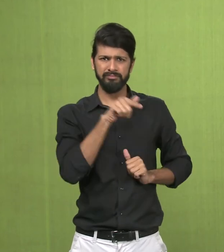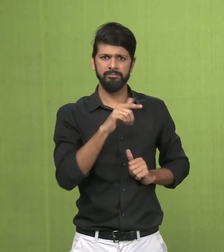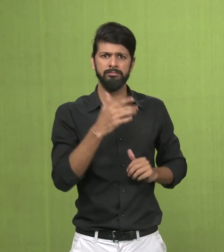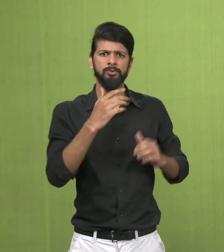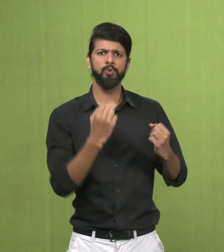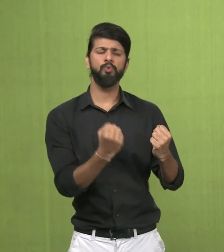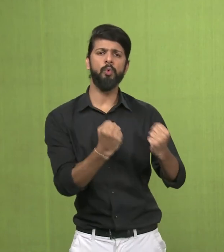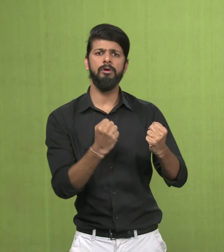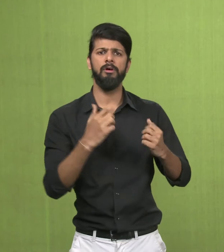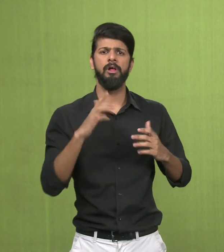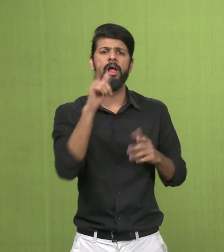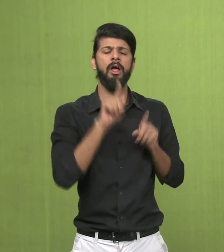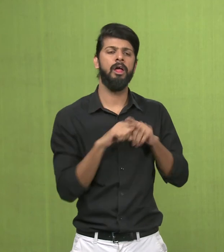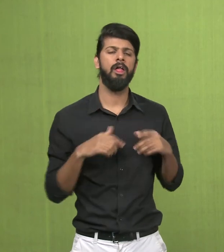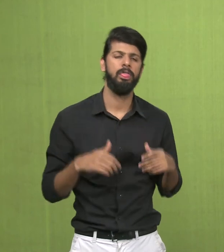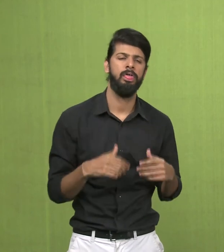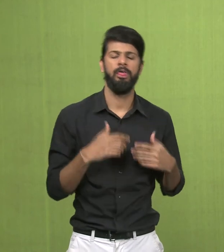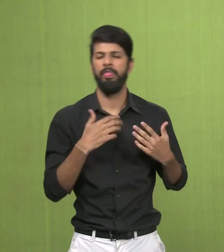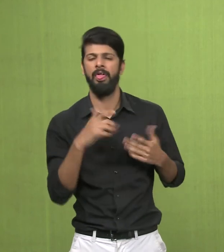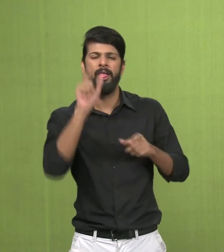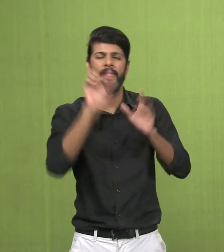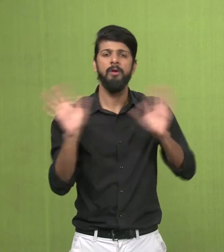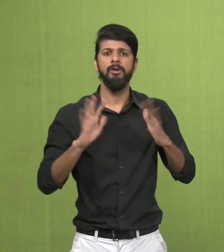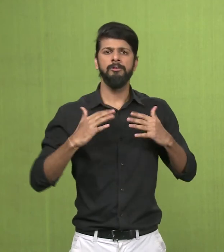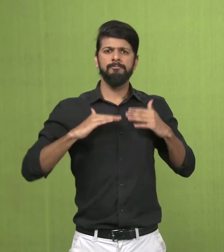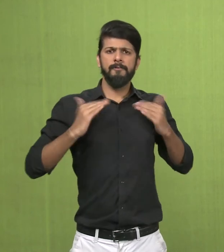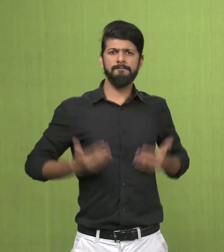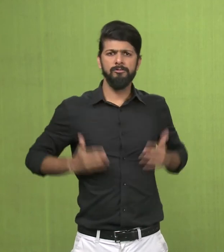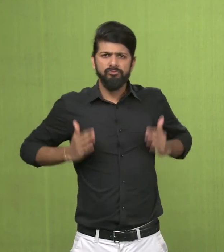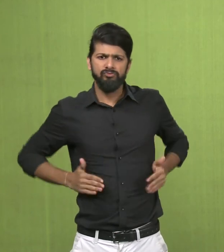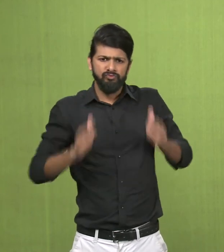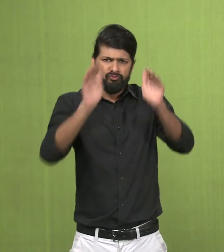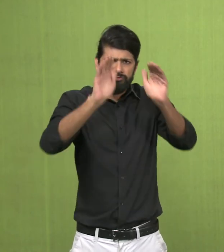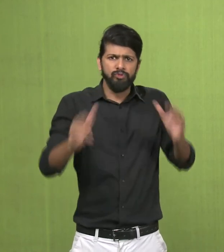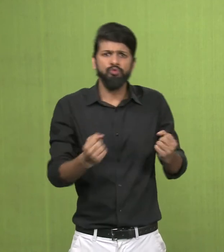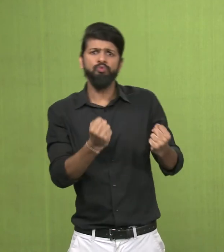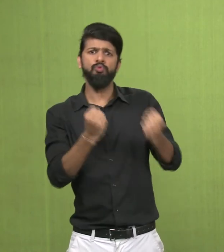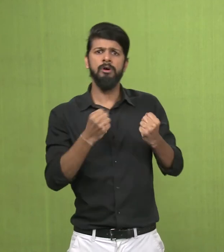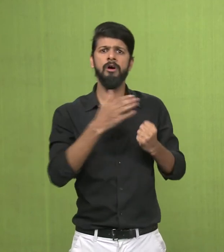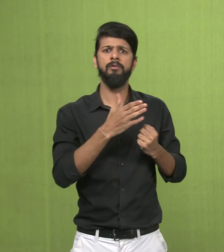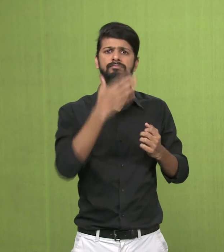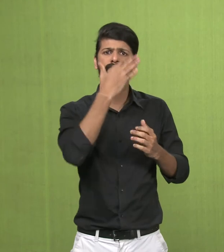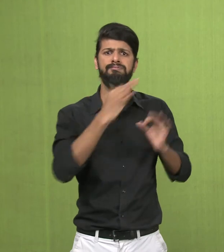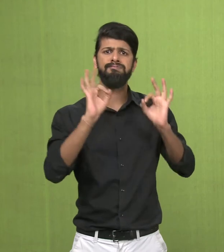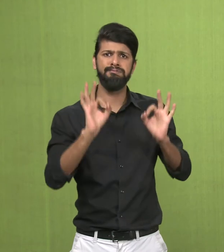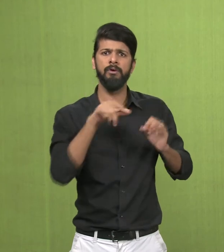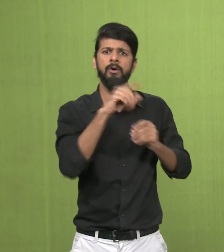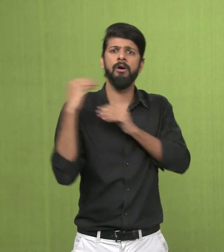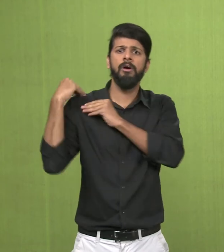You would see the sculpture, the anatomy is very stout, strong in terms of the physique and personality.